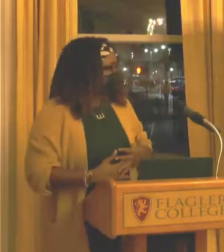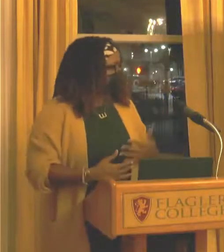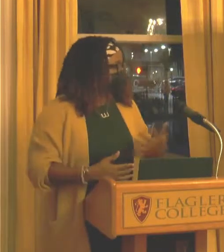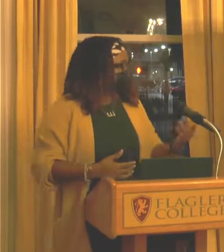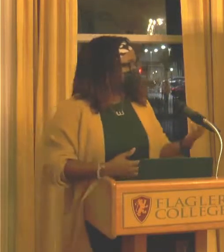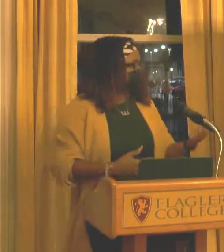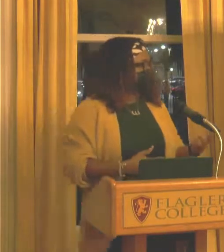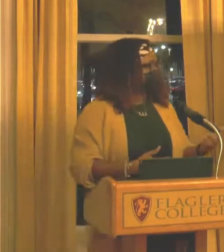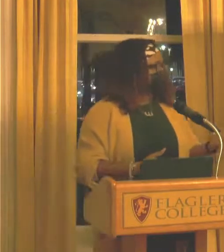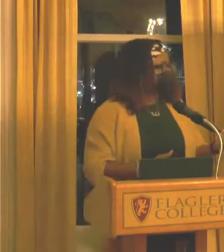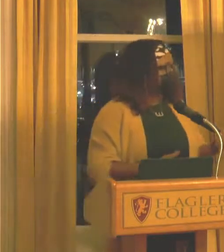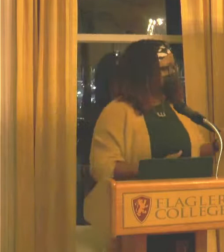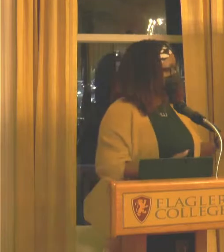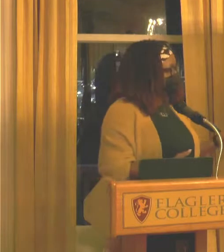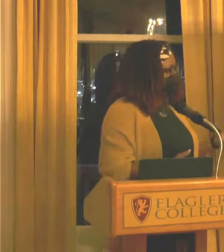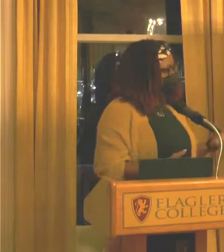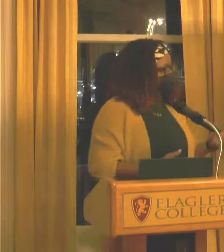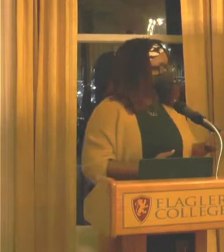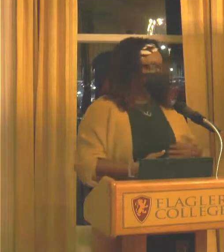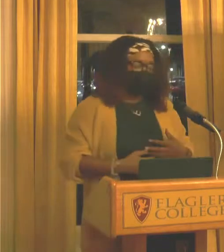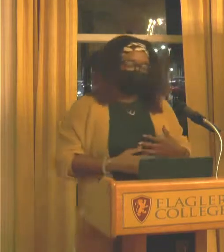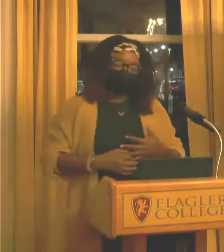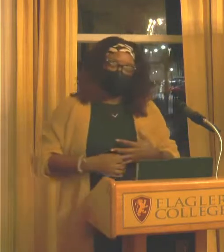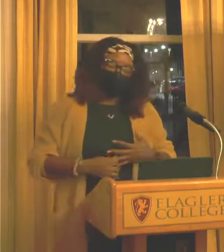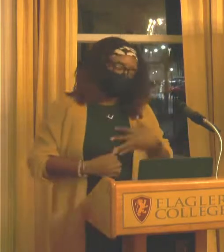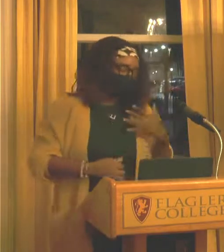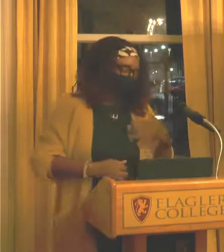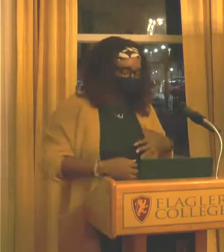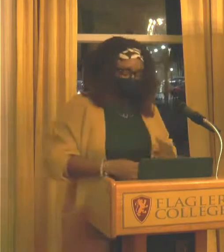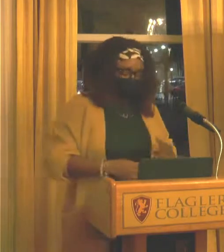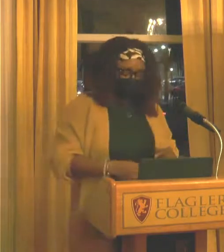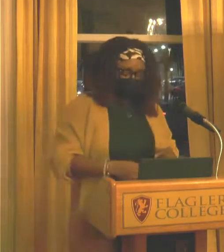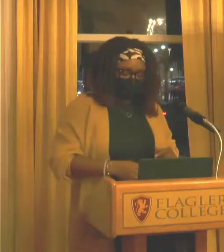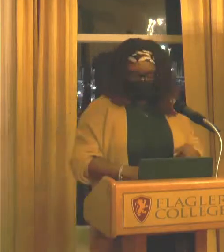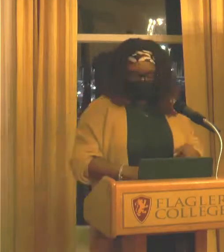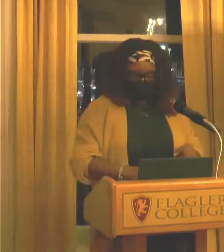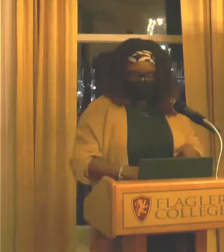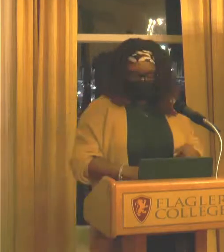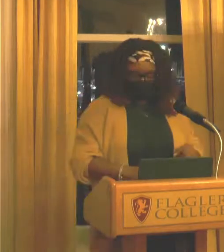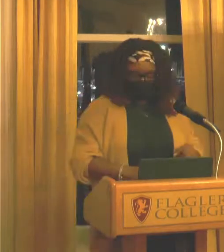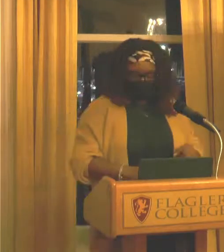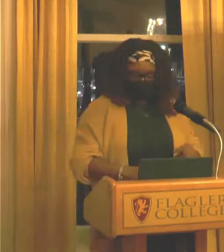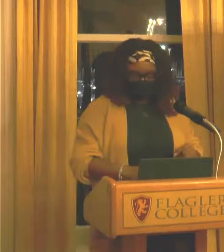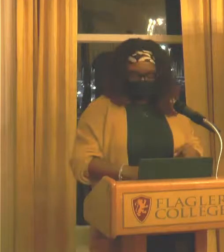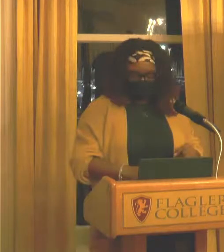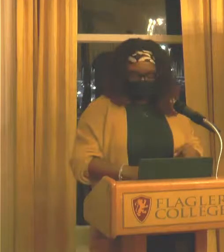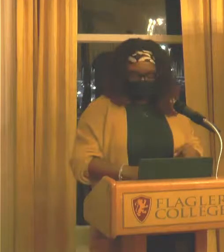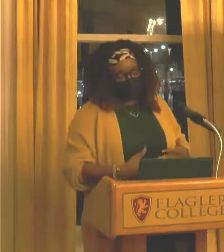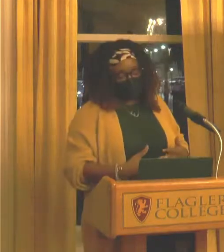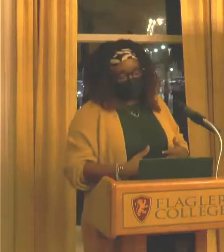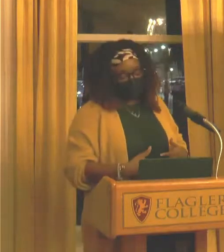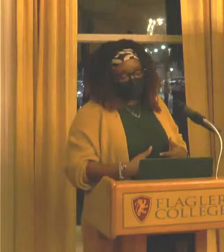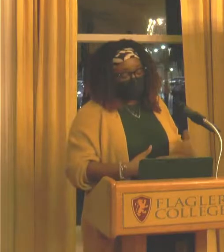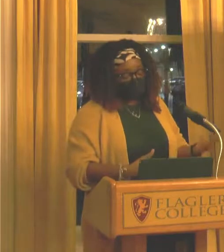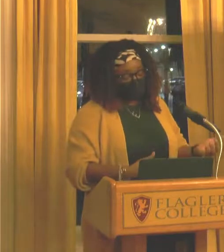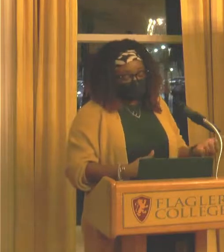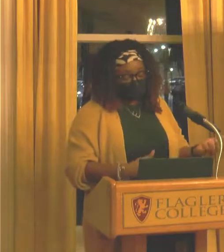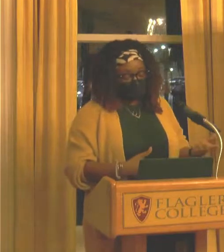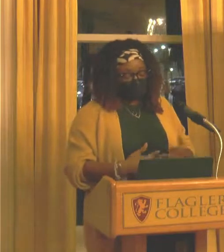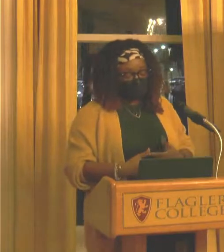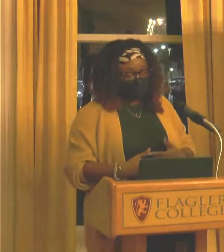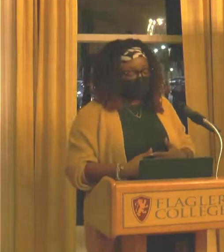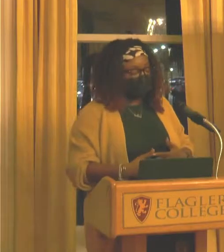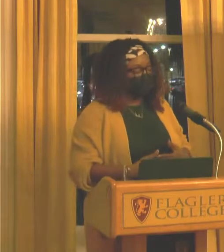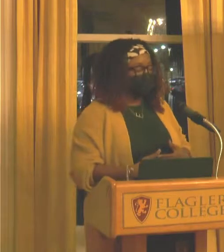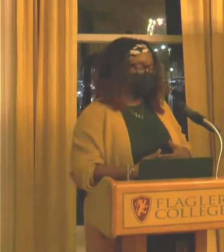State University, which Julie said in my bio. So, I am a die hard Seminole. And this is where I got my BFA.